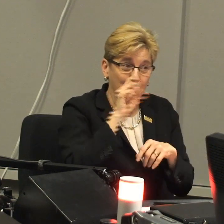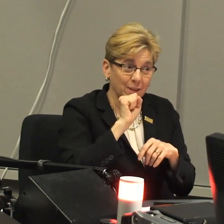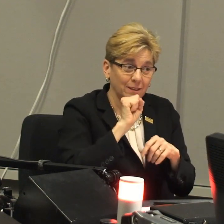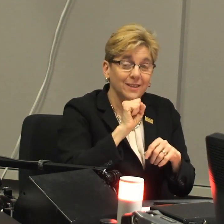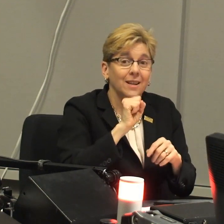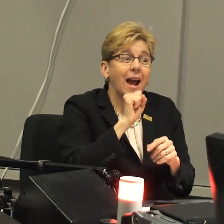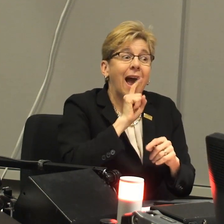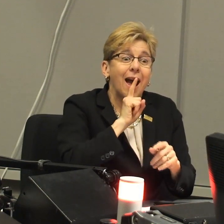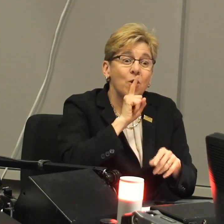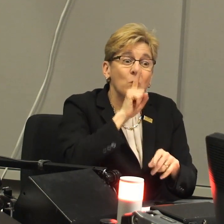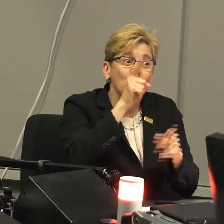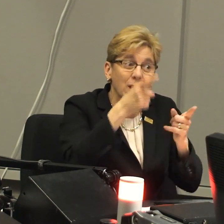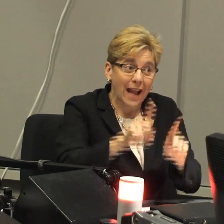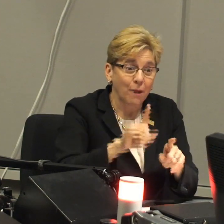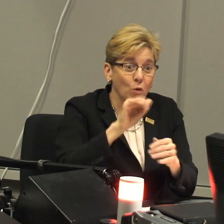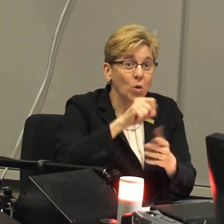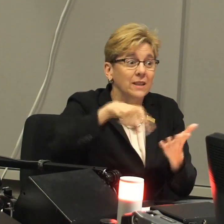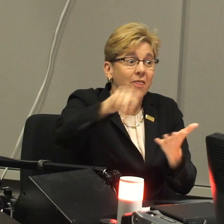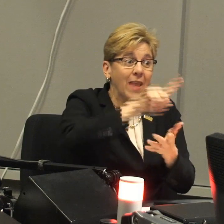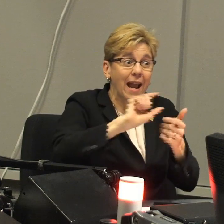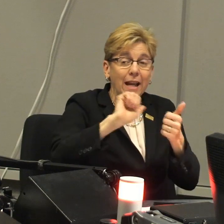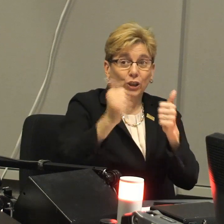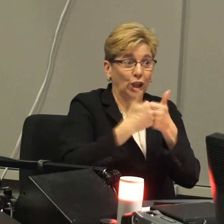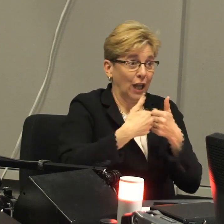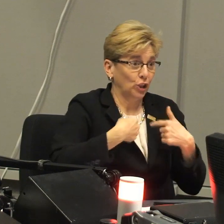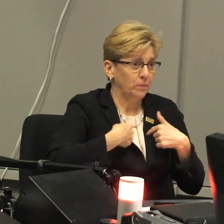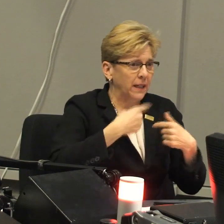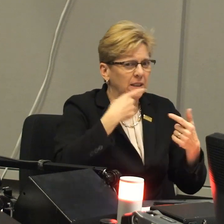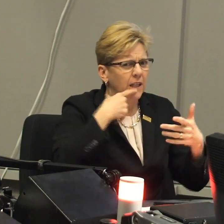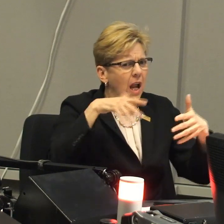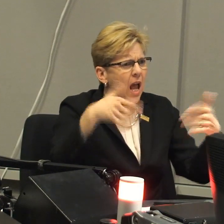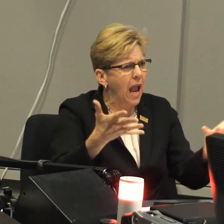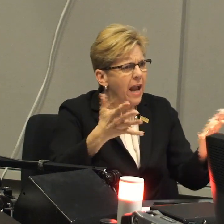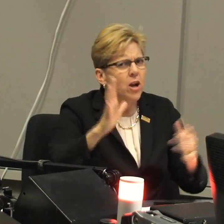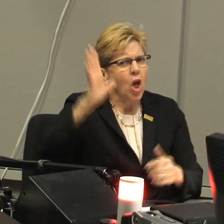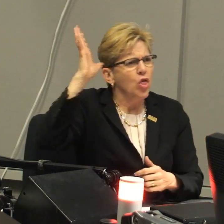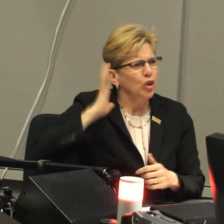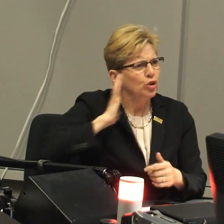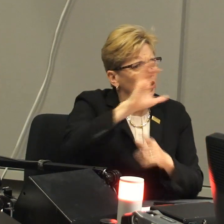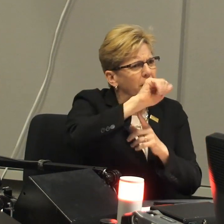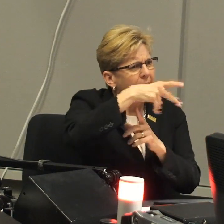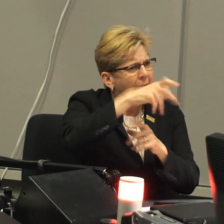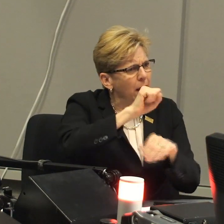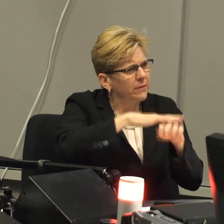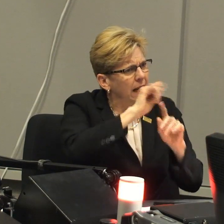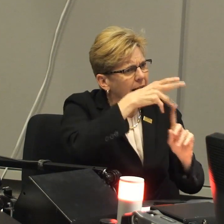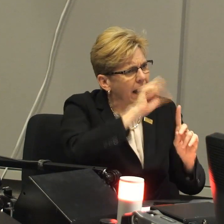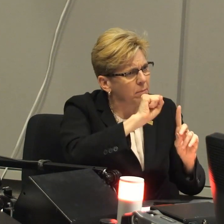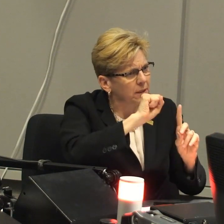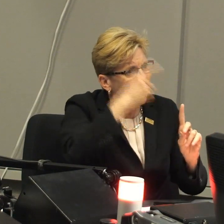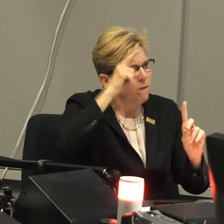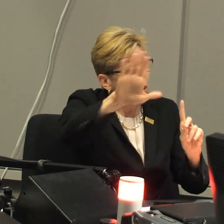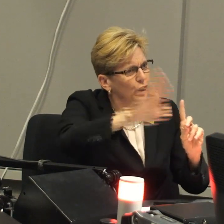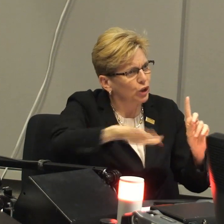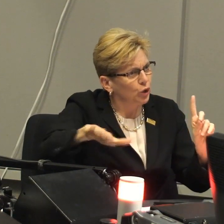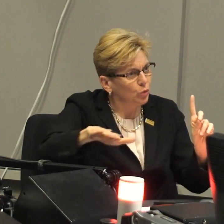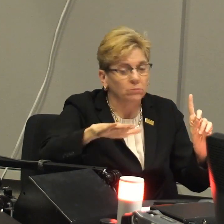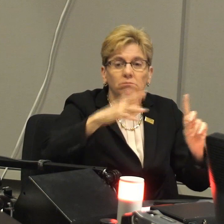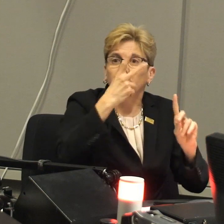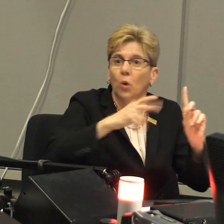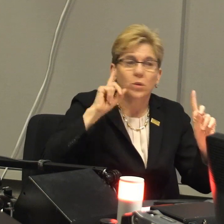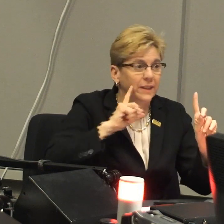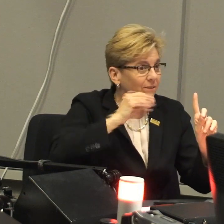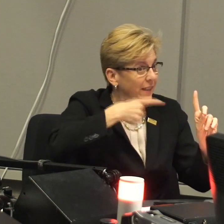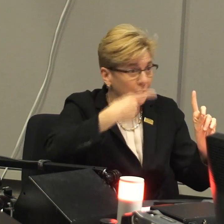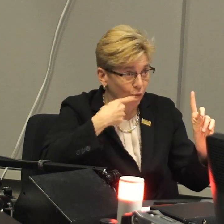assumption that people have not been on campus because actually what happened is that they challenged me at this meeting. They said, you know, there used to be